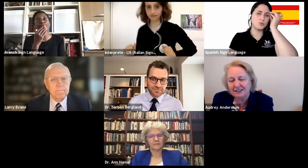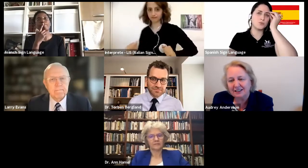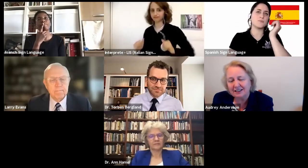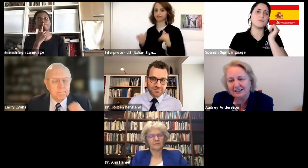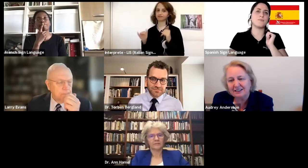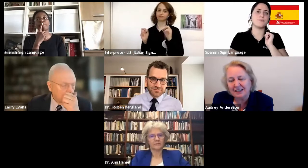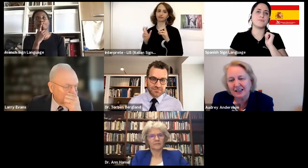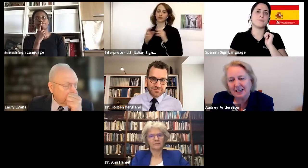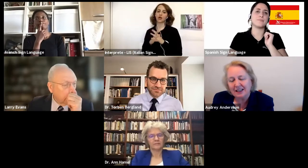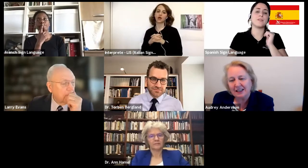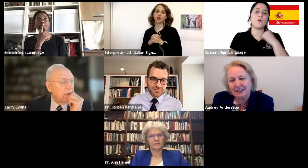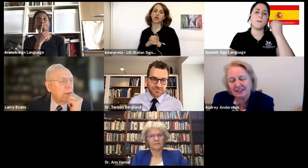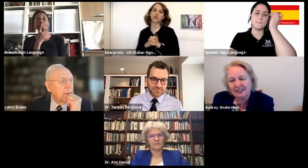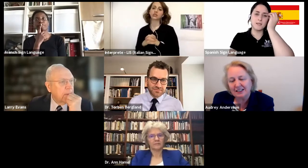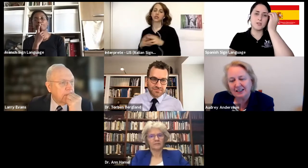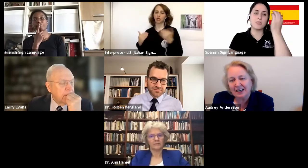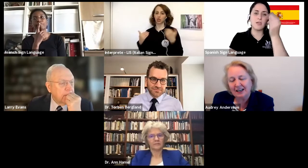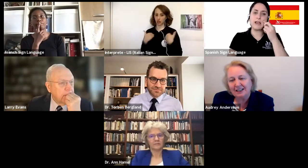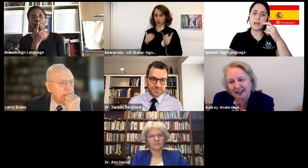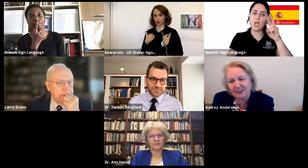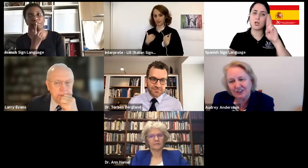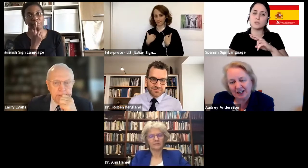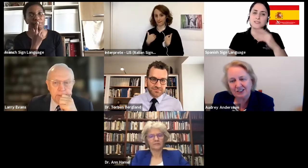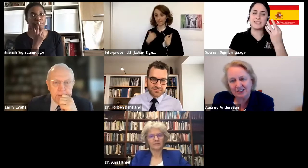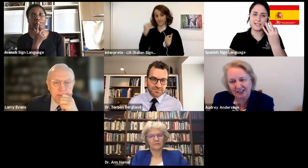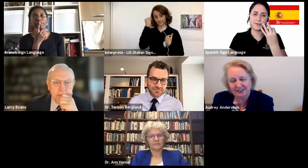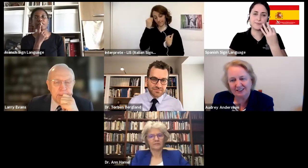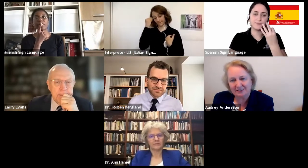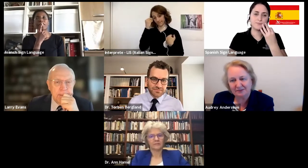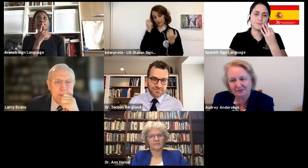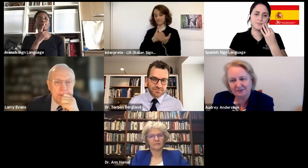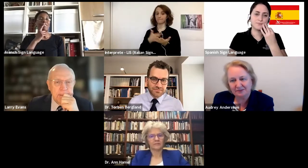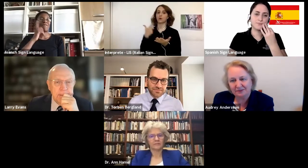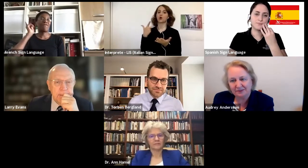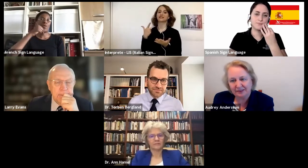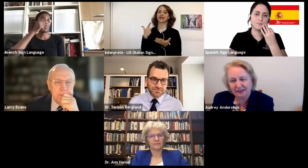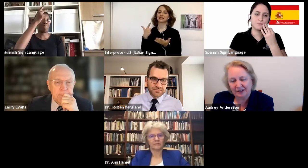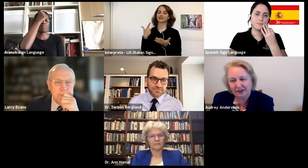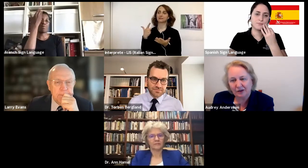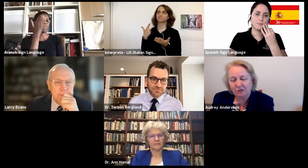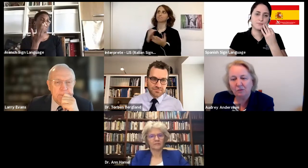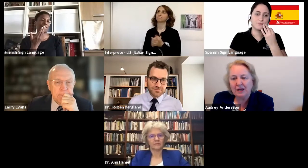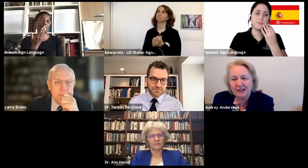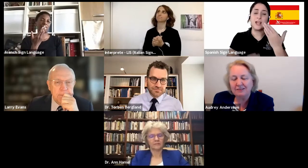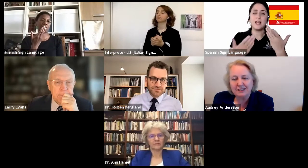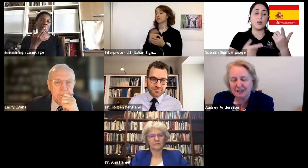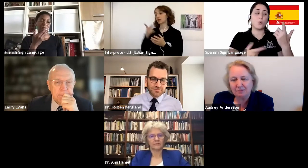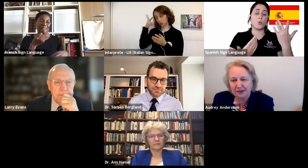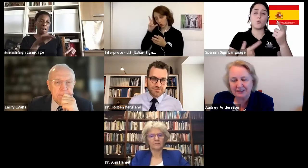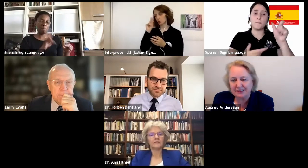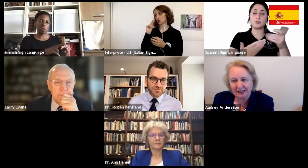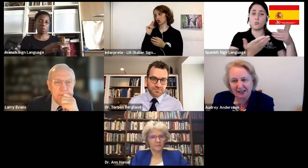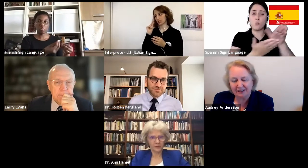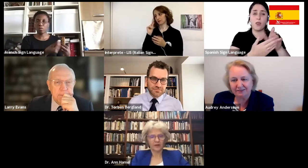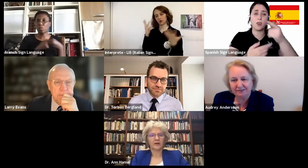recognize is that death changes us. We are never the